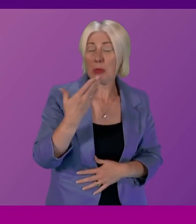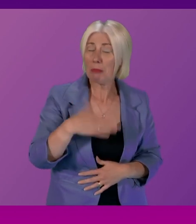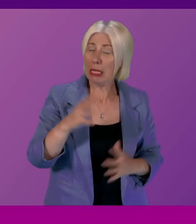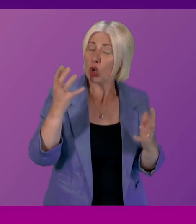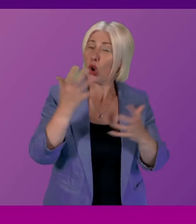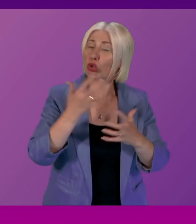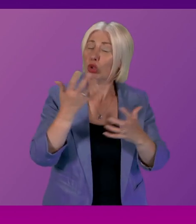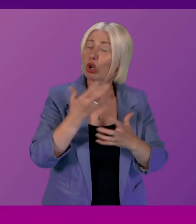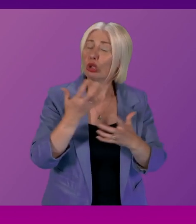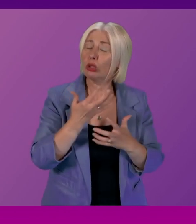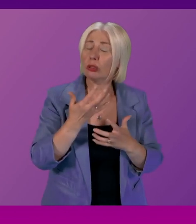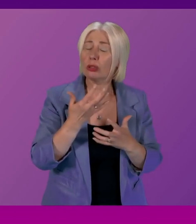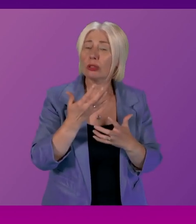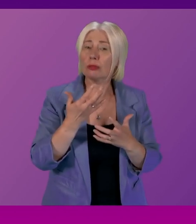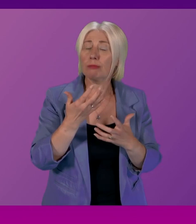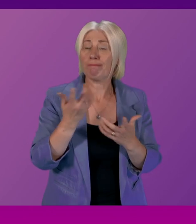about